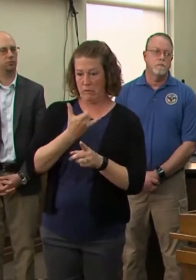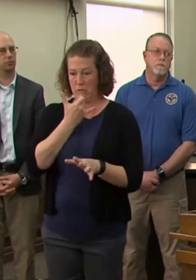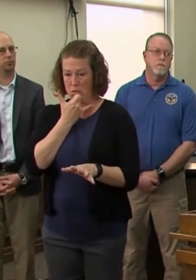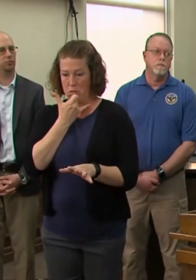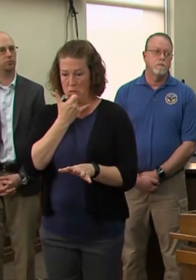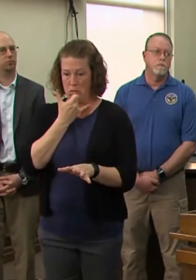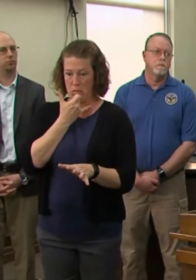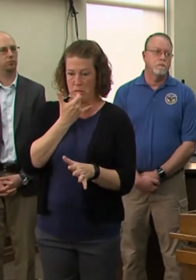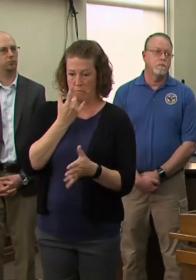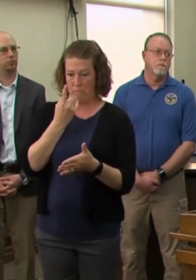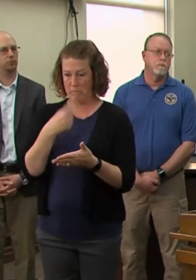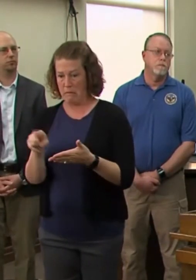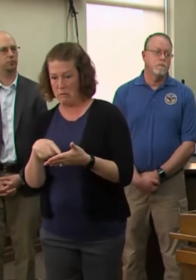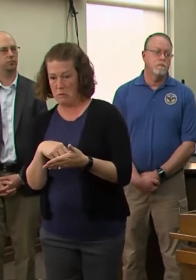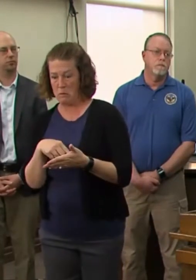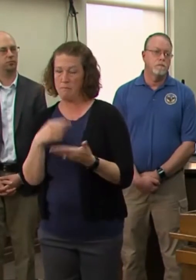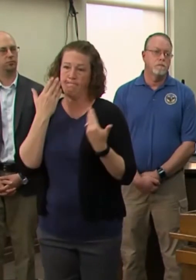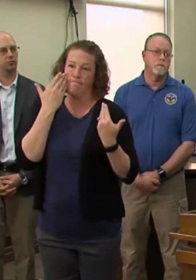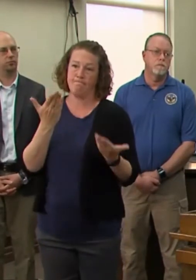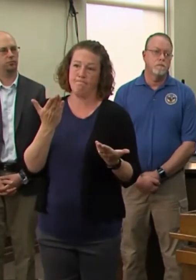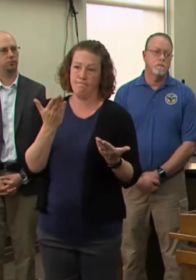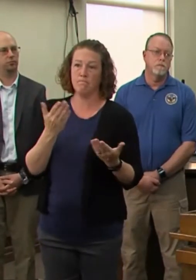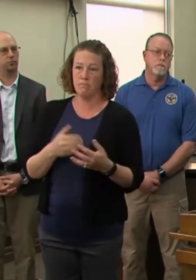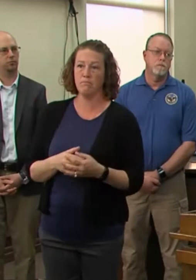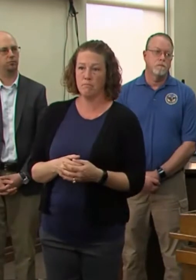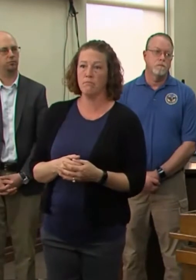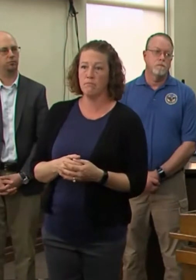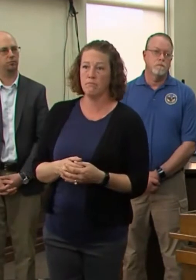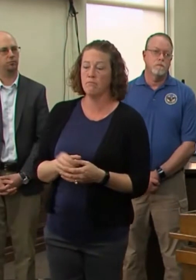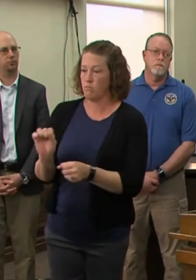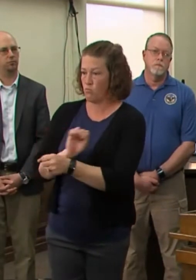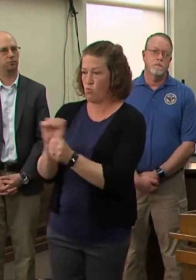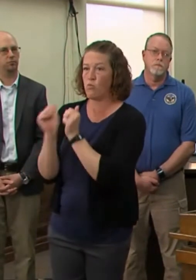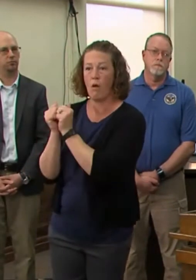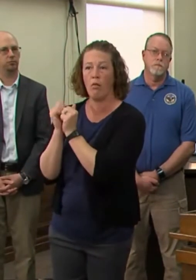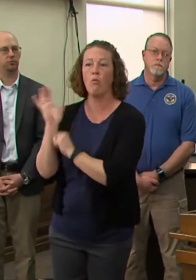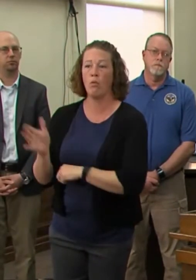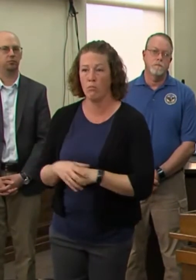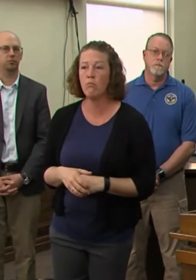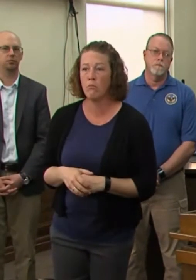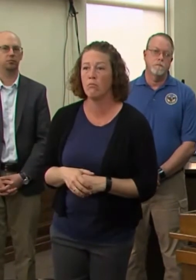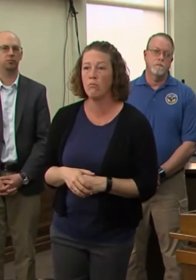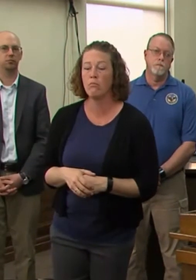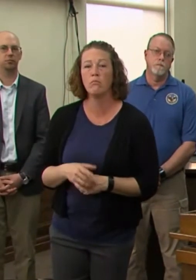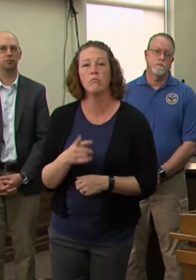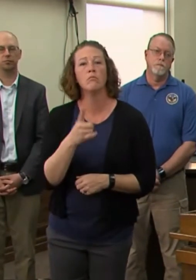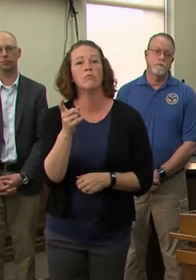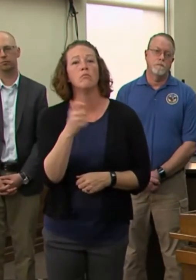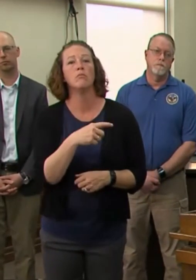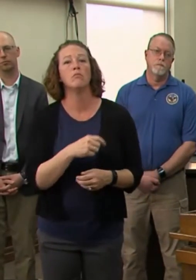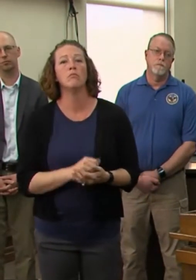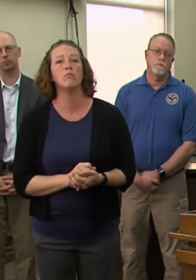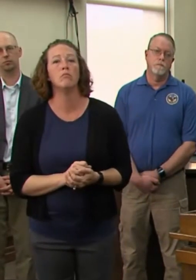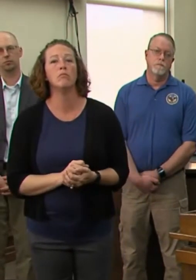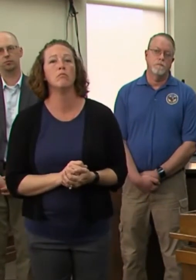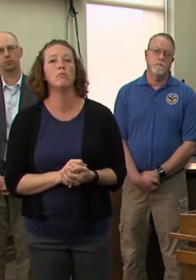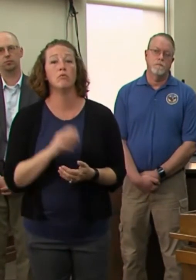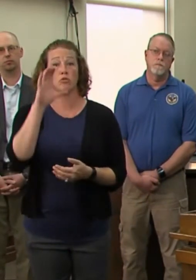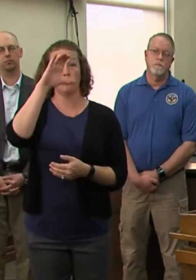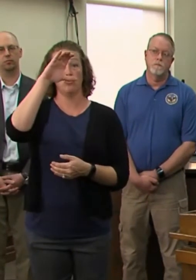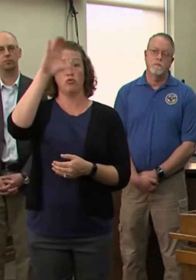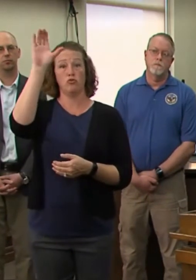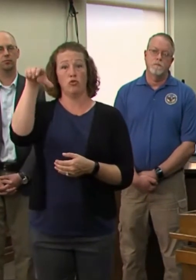legislature is. And so I'll work with them on that. We need to work together. One other question, please. Yes. The city of Chicago is now